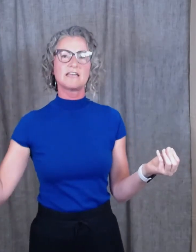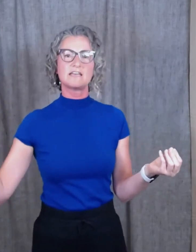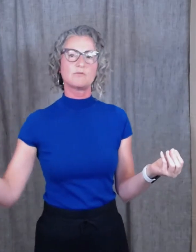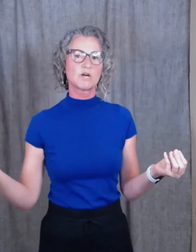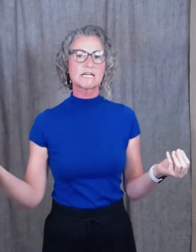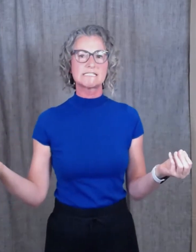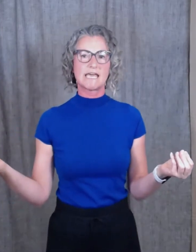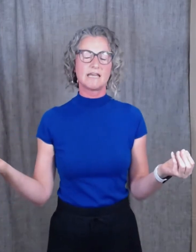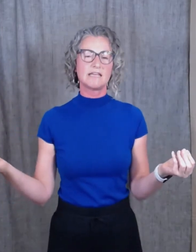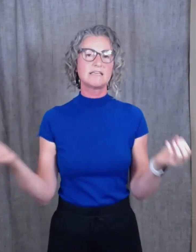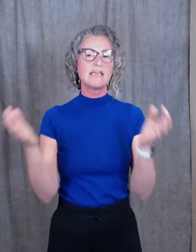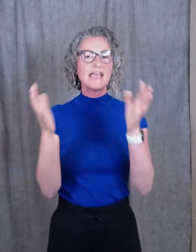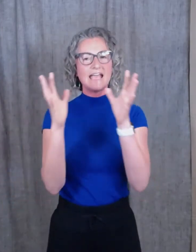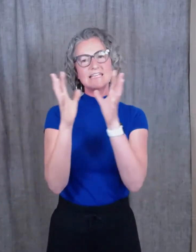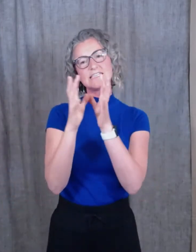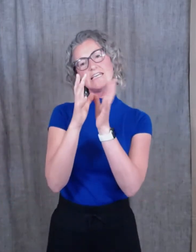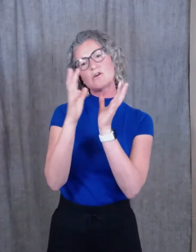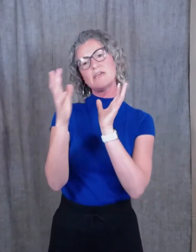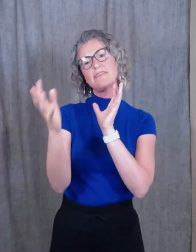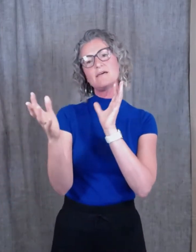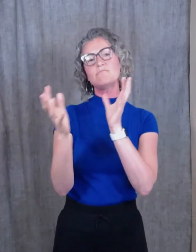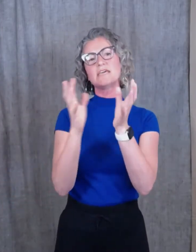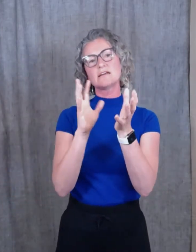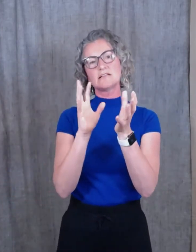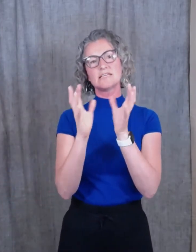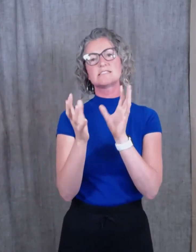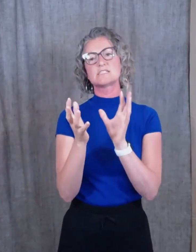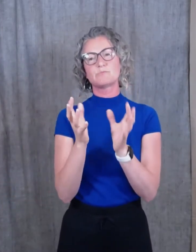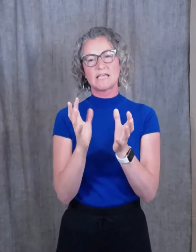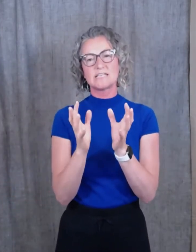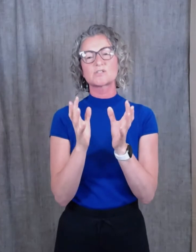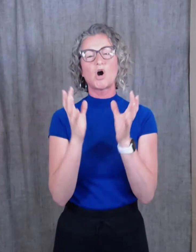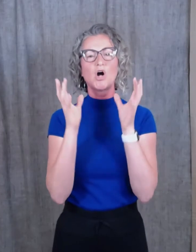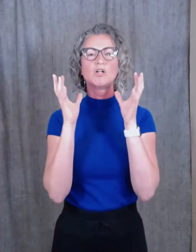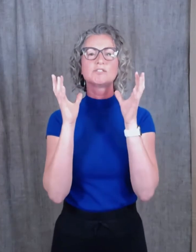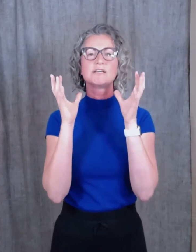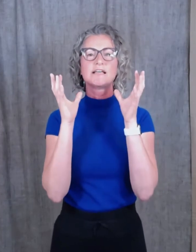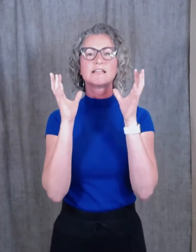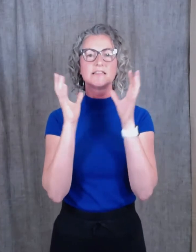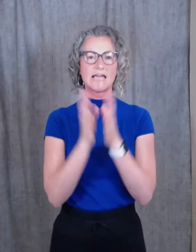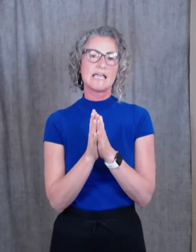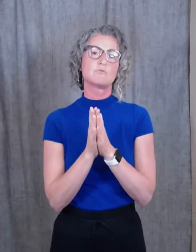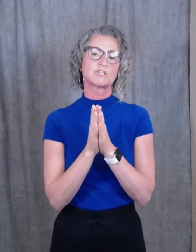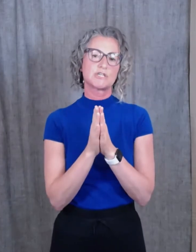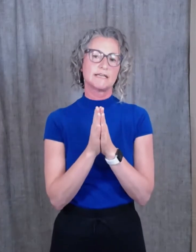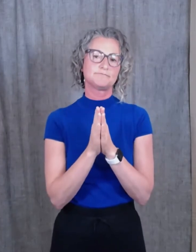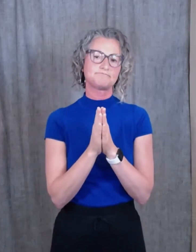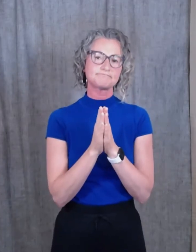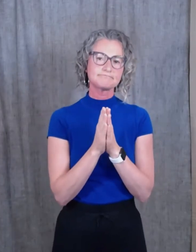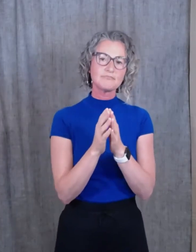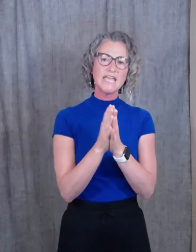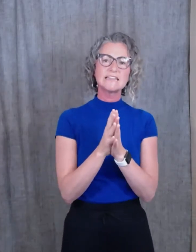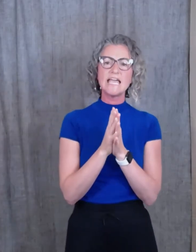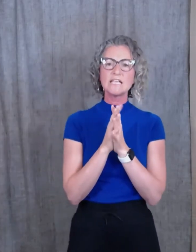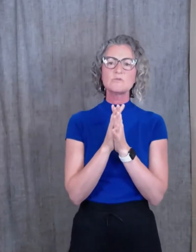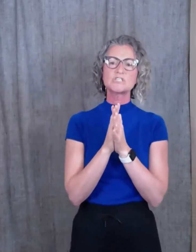and we're excited. And he said, you know, in the middle is this place called languishing. And languishing